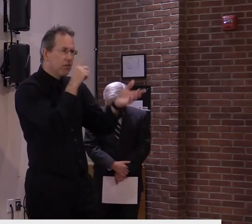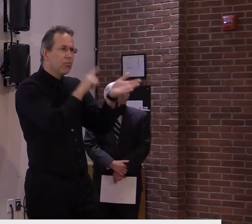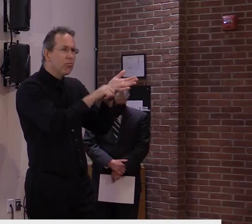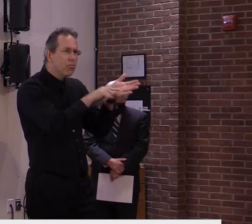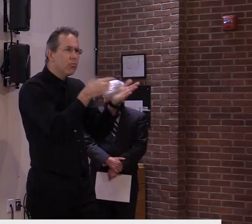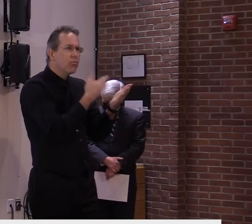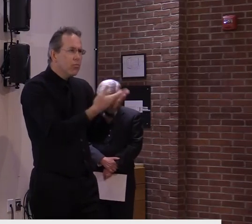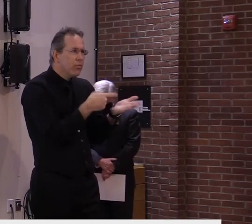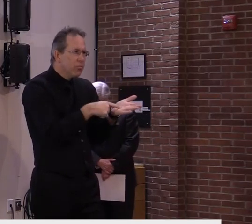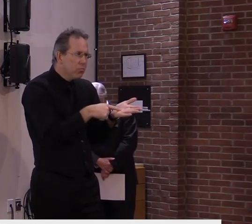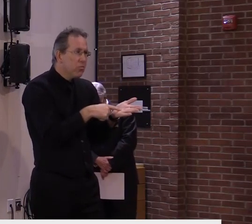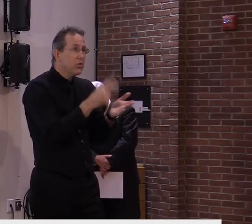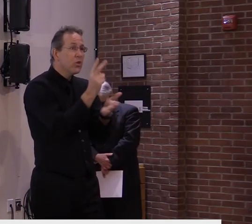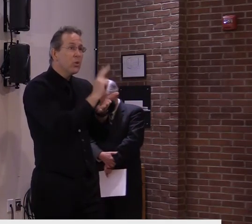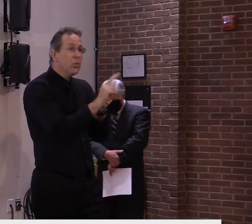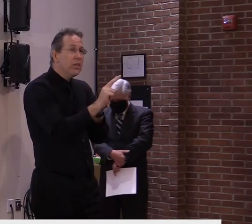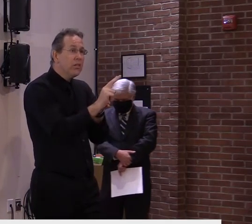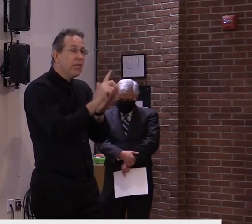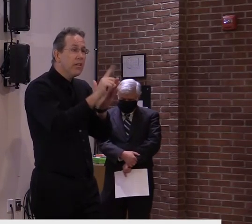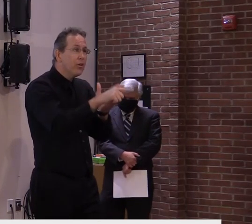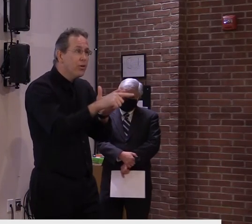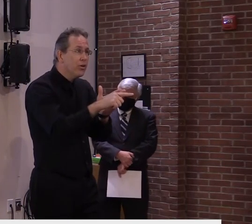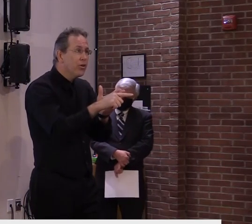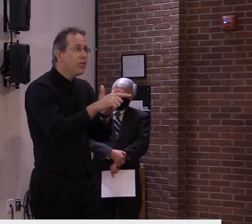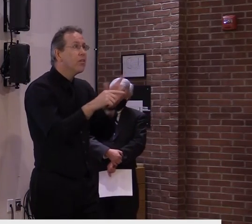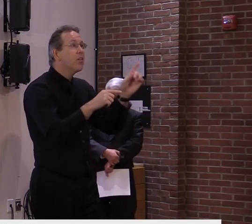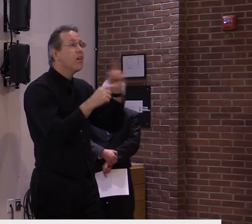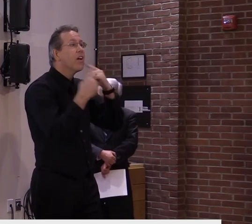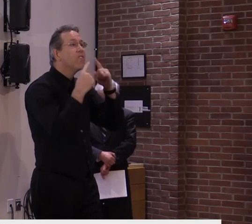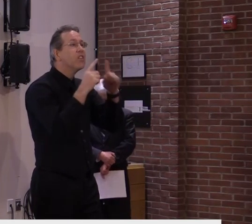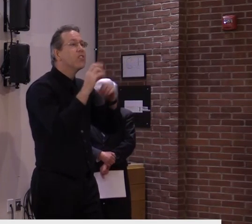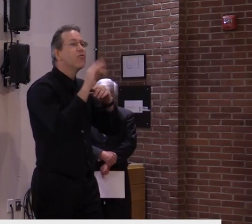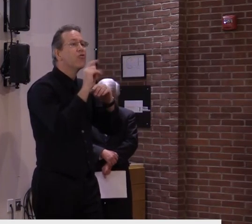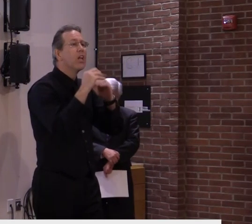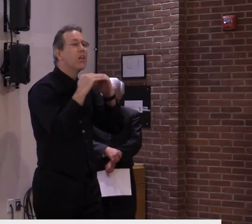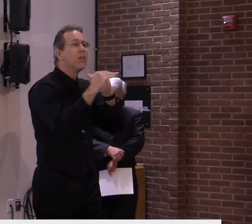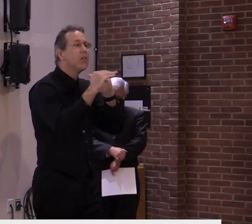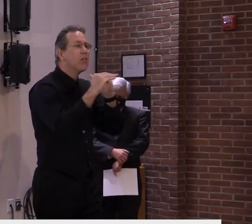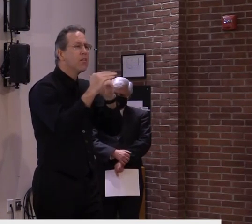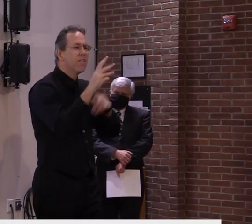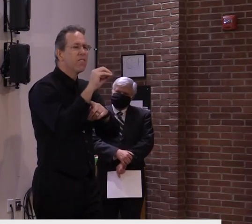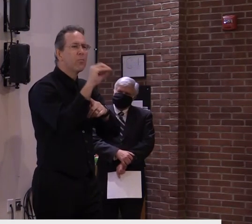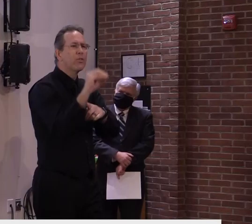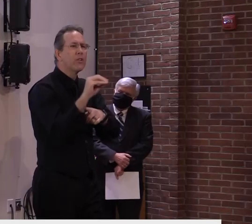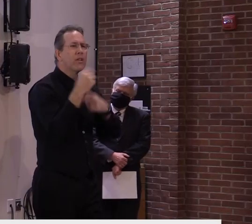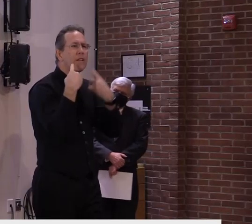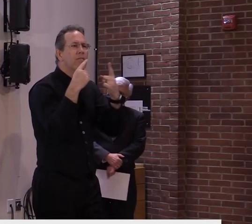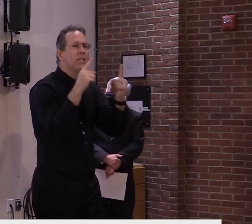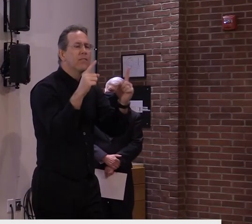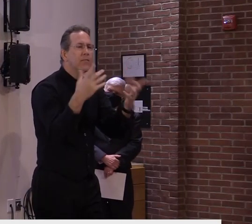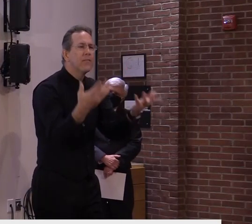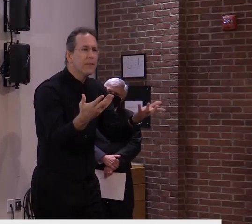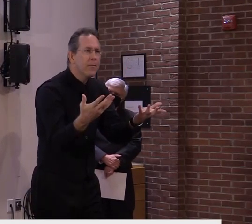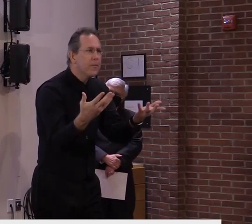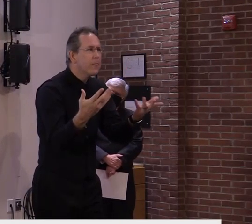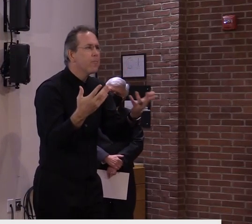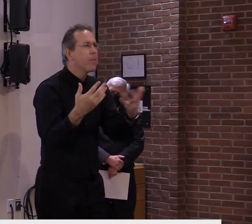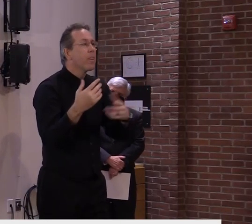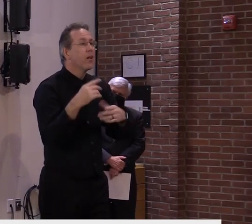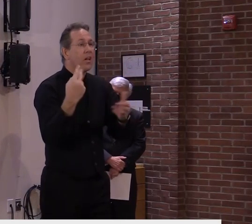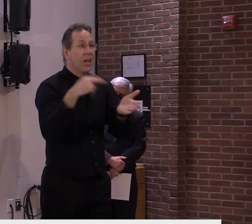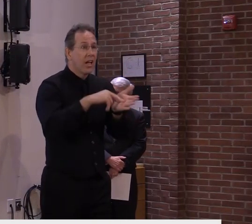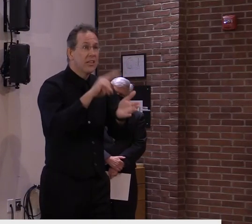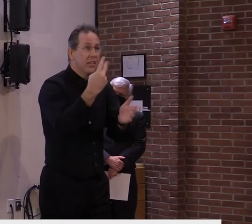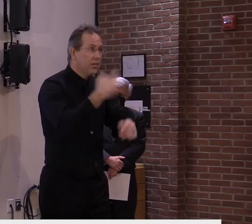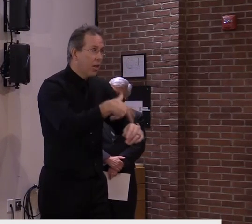efficacy rate is in the 50 percents. But quickly after the second shot, it shoots up into the 90